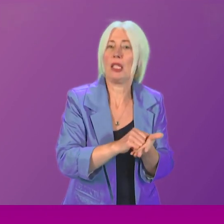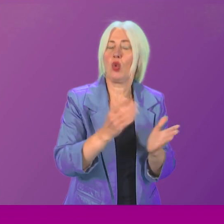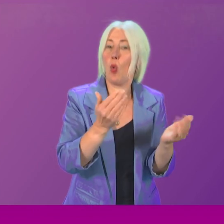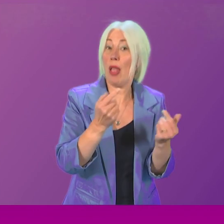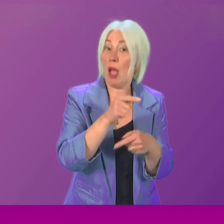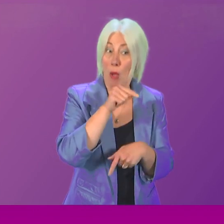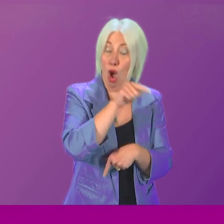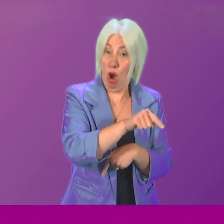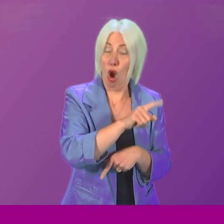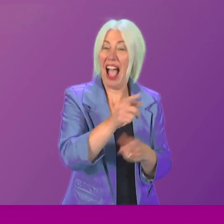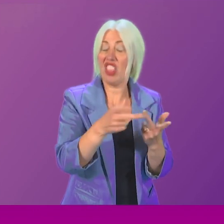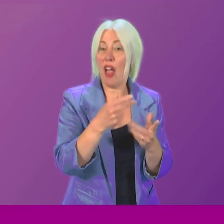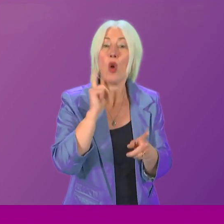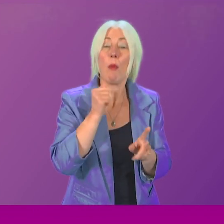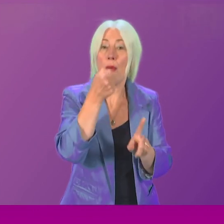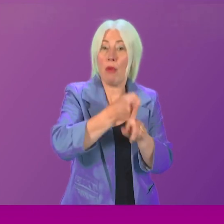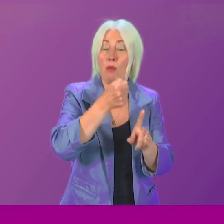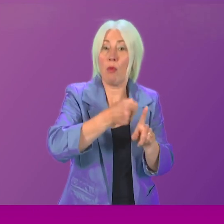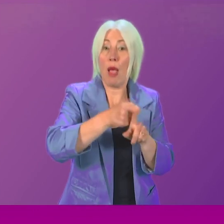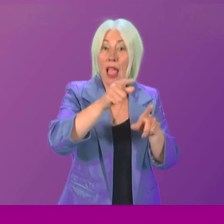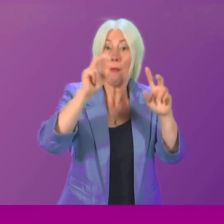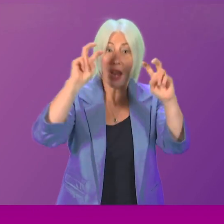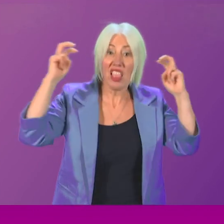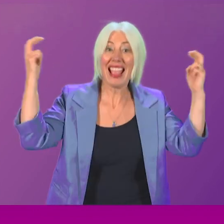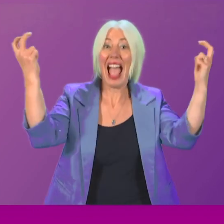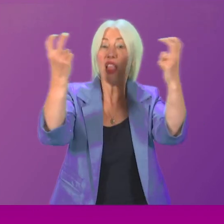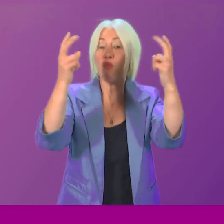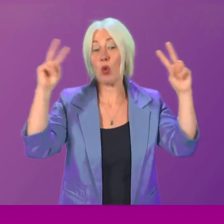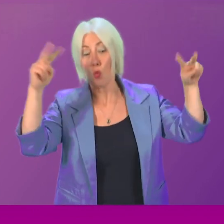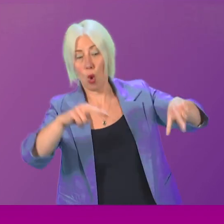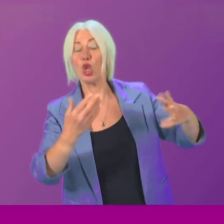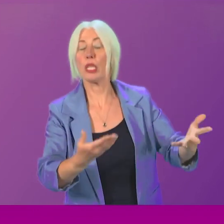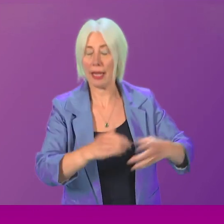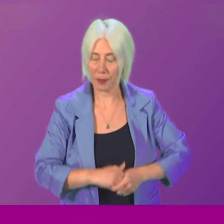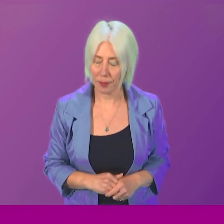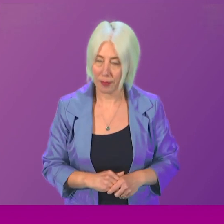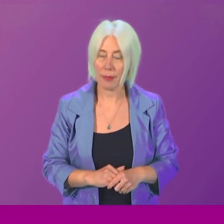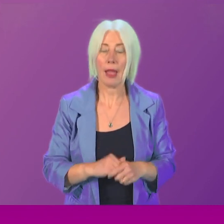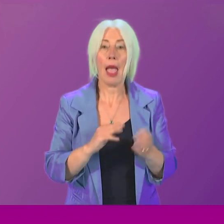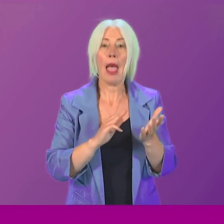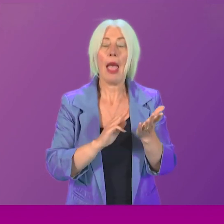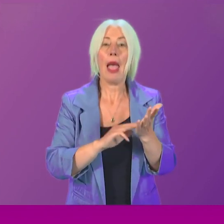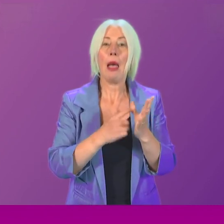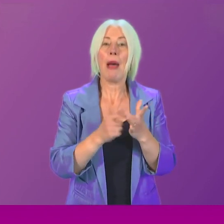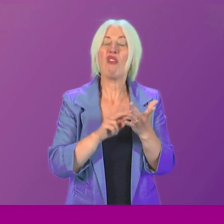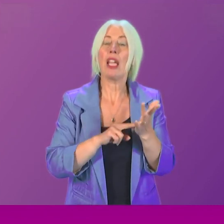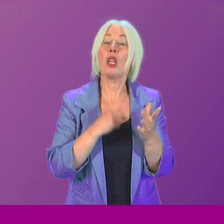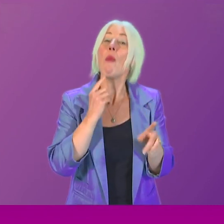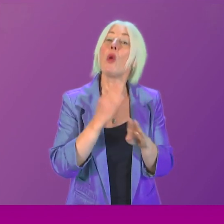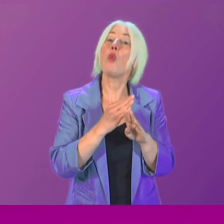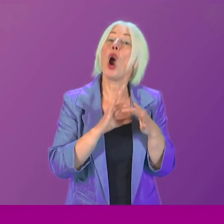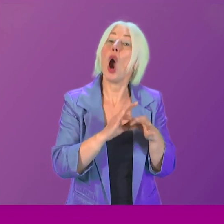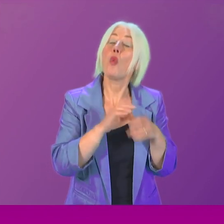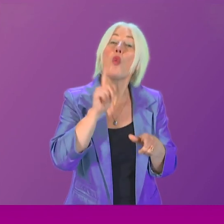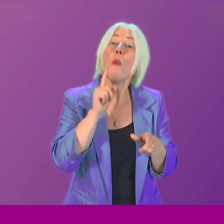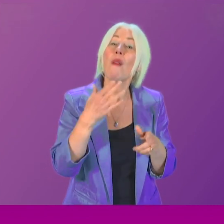who have bravely campaigned for so long to the public gallery. Marion has of course worked with other victims of forced adoption from around